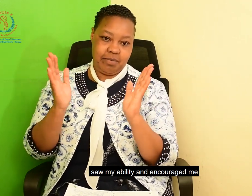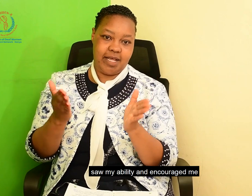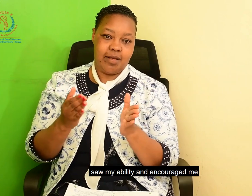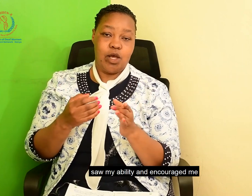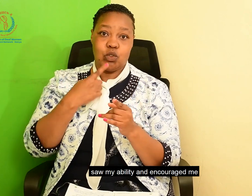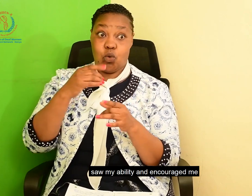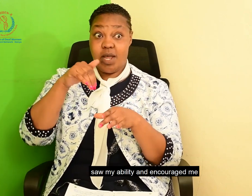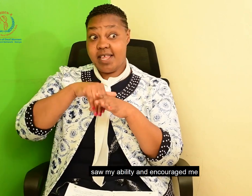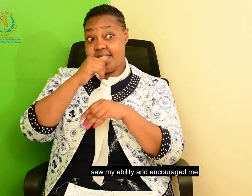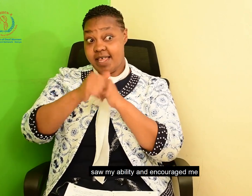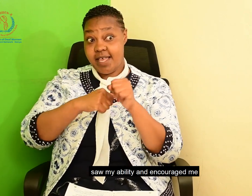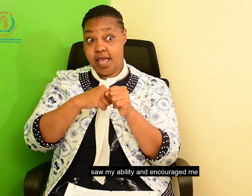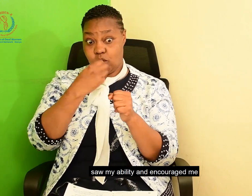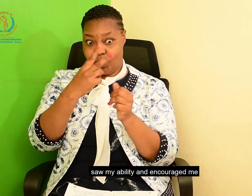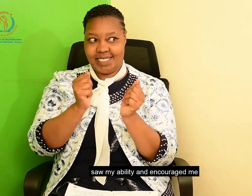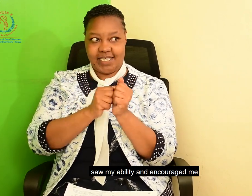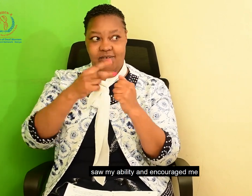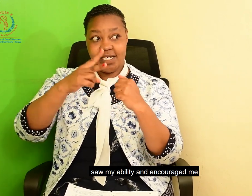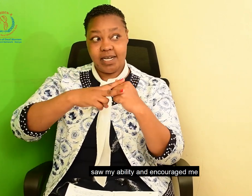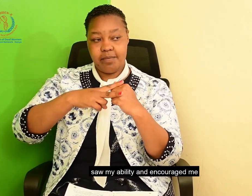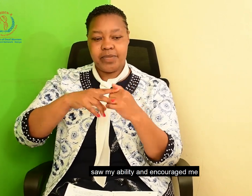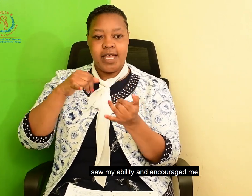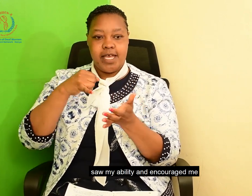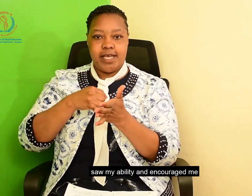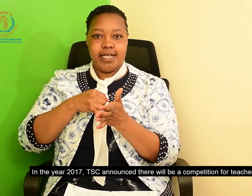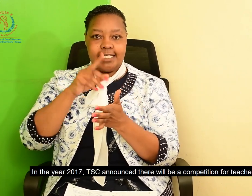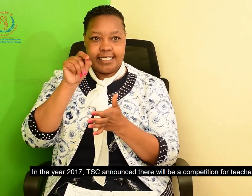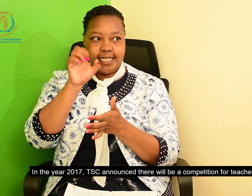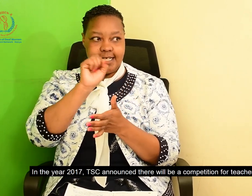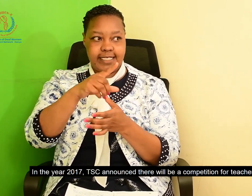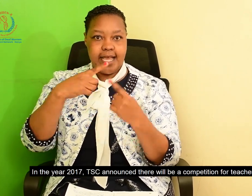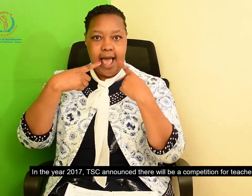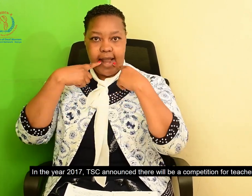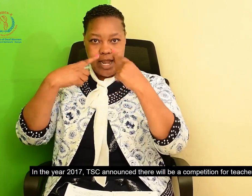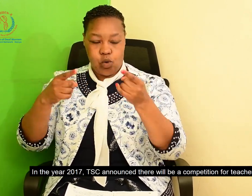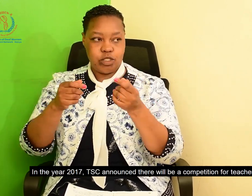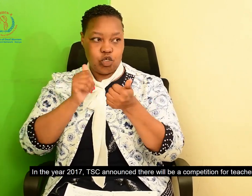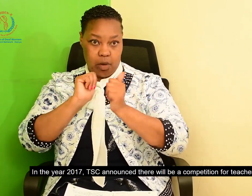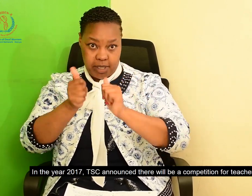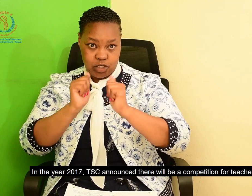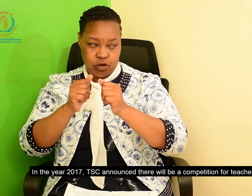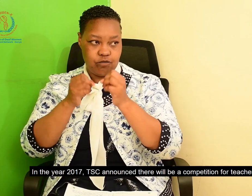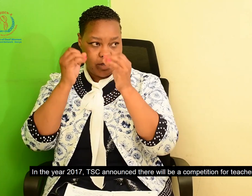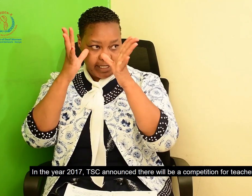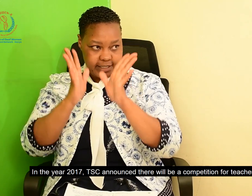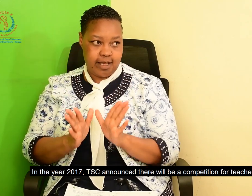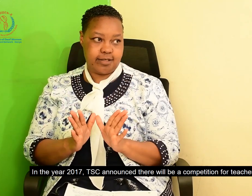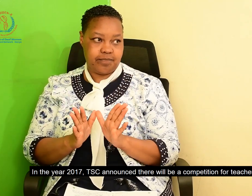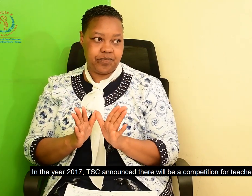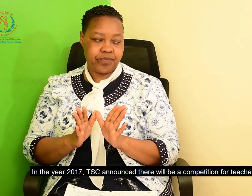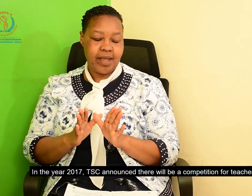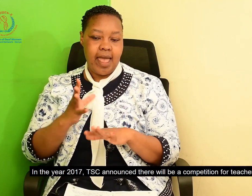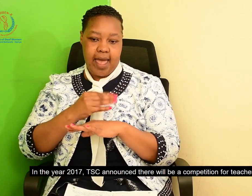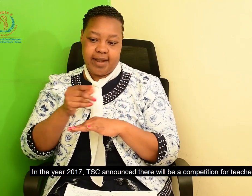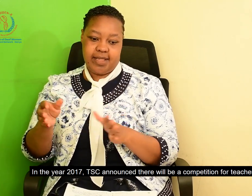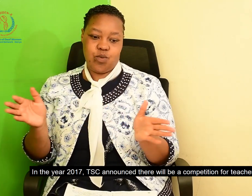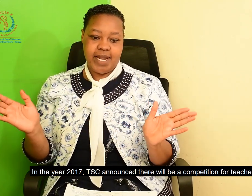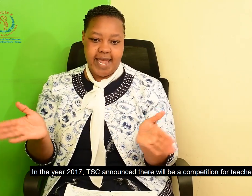lessons and also encouraged me that in the year 2017, when TSE announced that there will be a competition